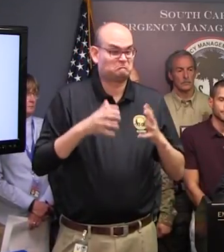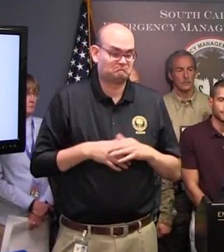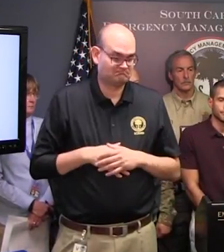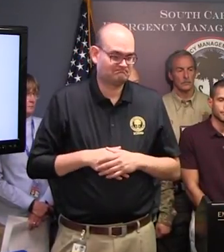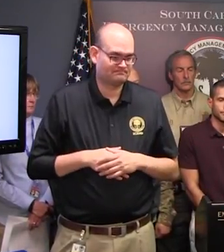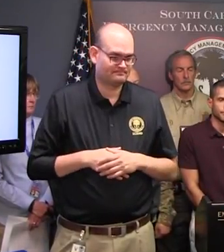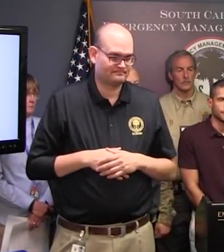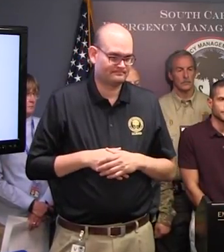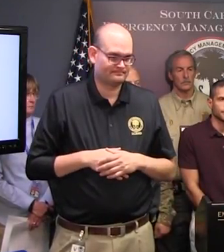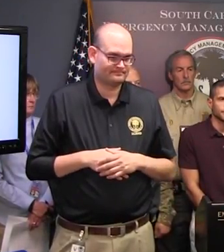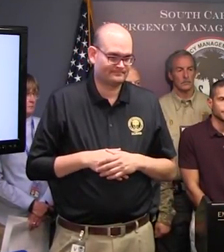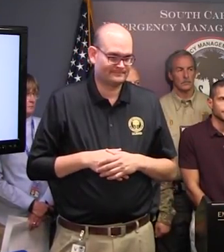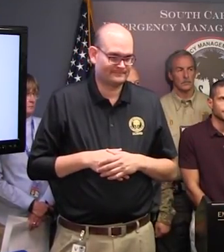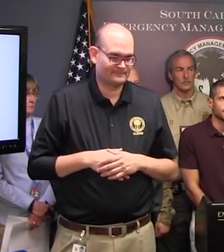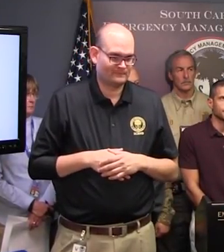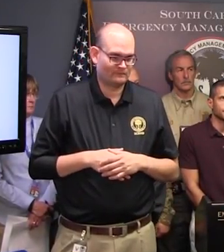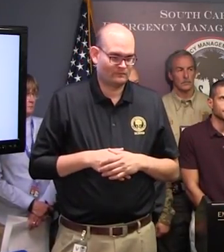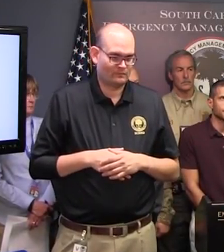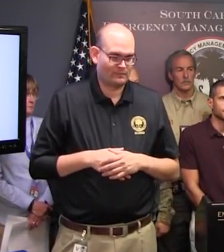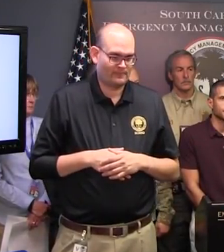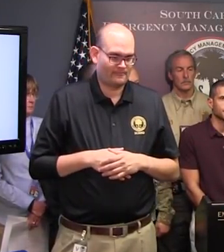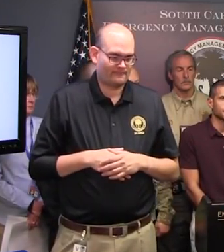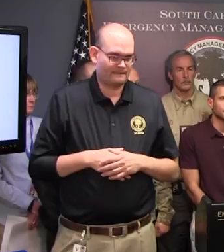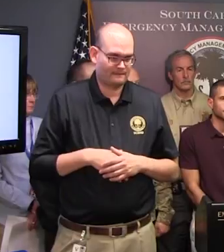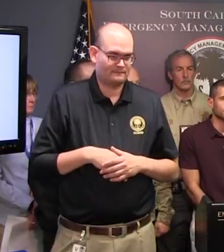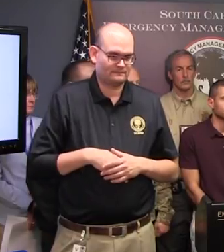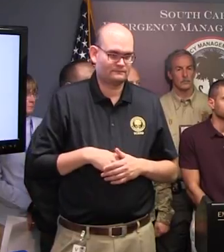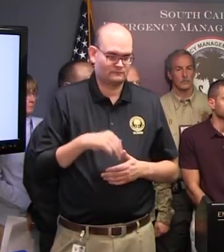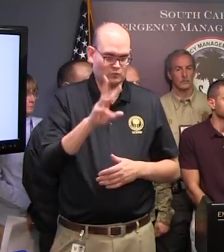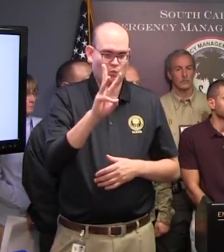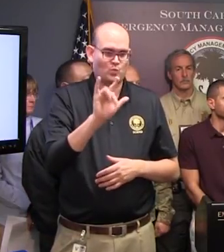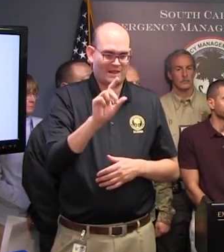Thank you very much. David Wilson, DHEC, please.